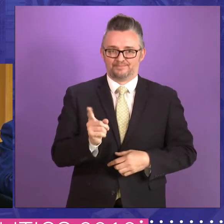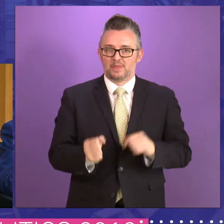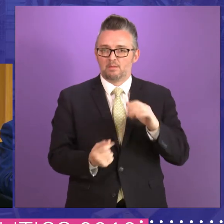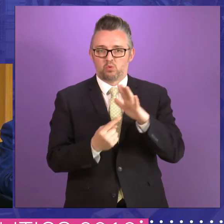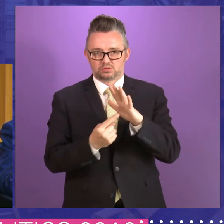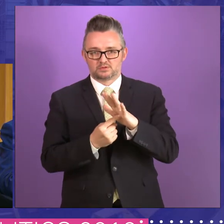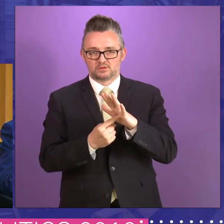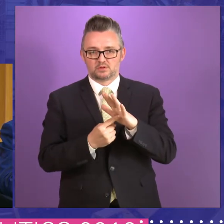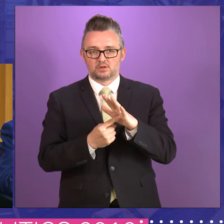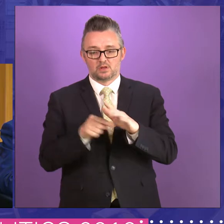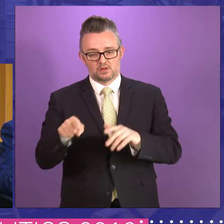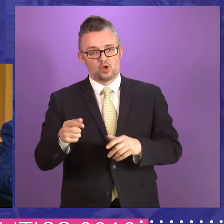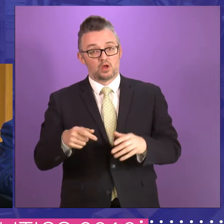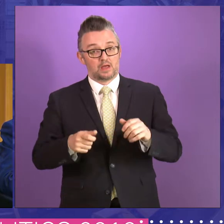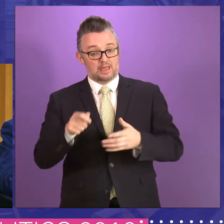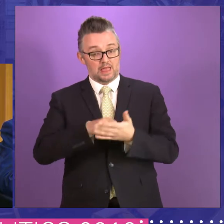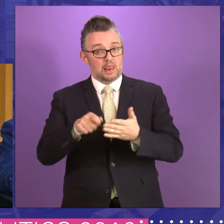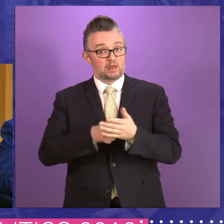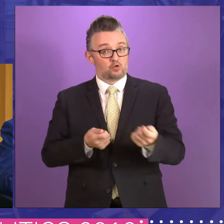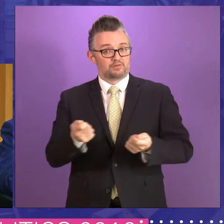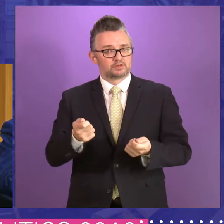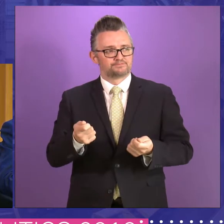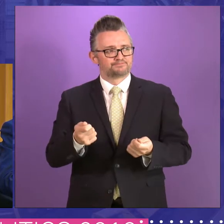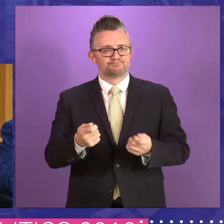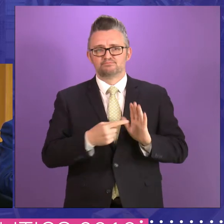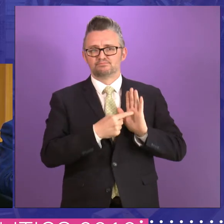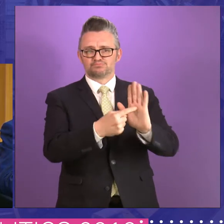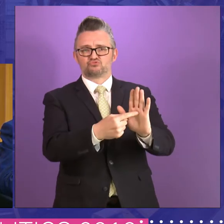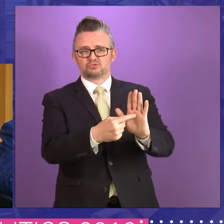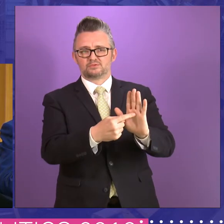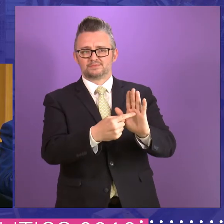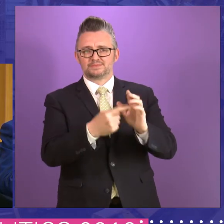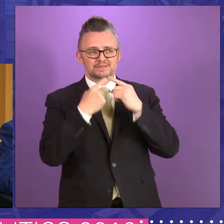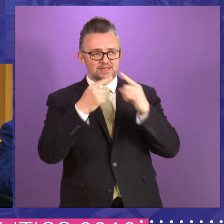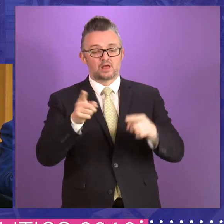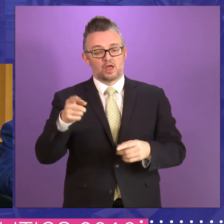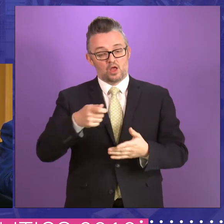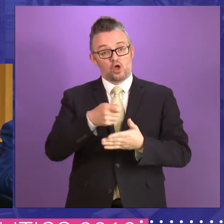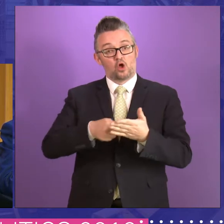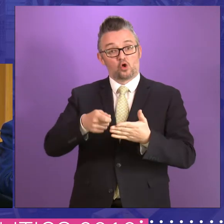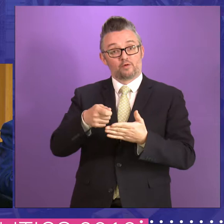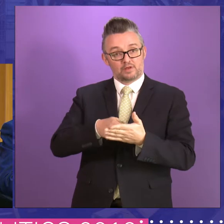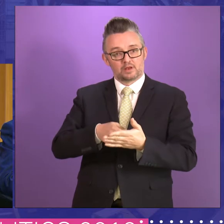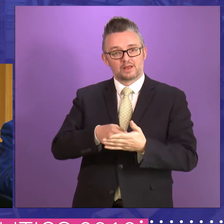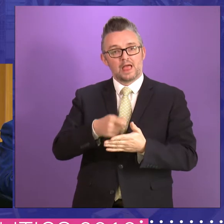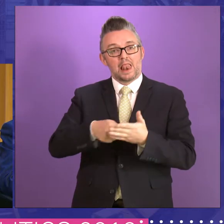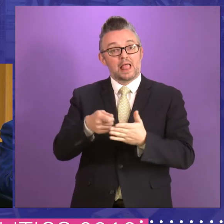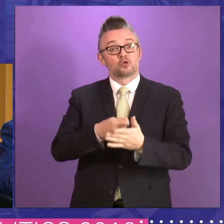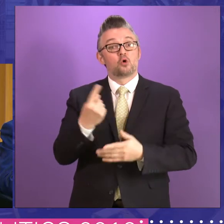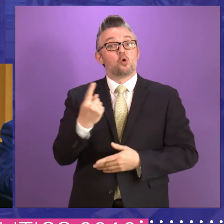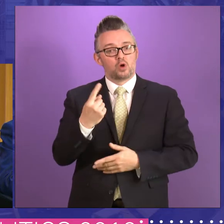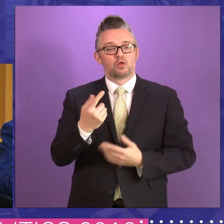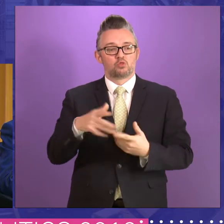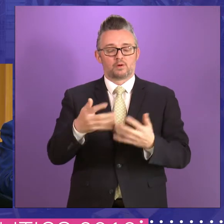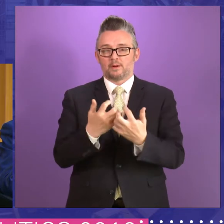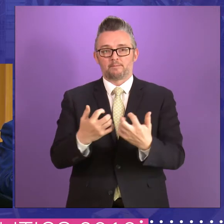they, um, show that, uh, it gives a message that the conveners are elected by the parliament and